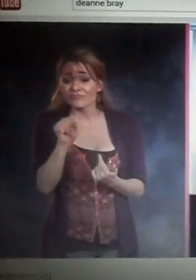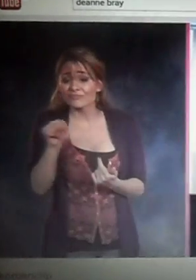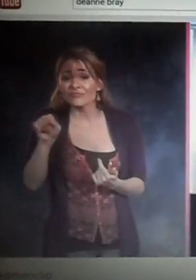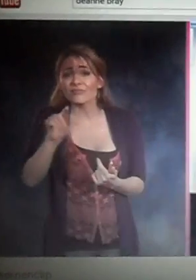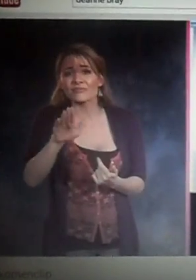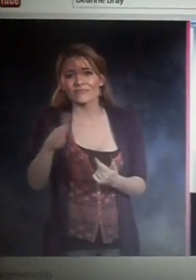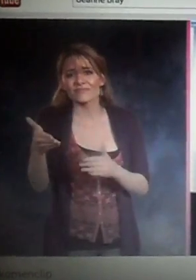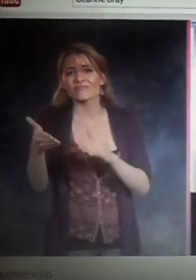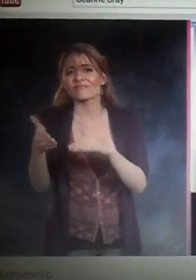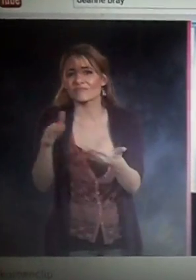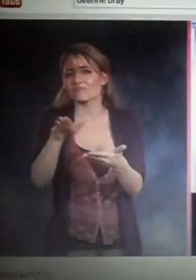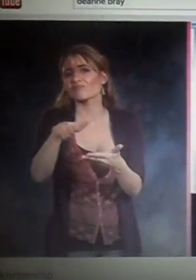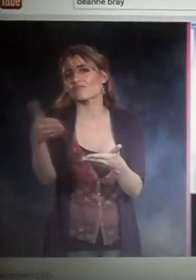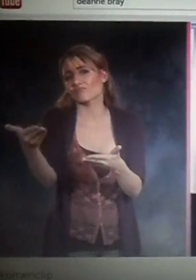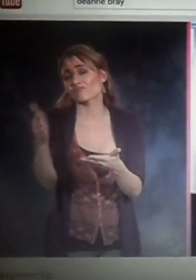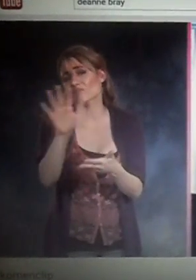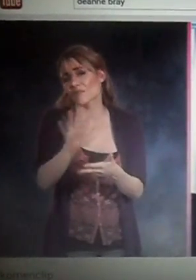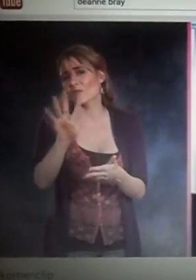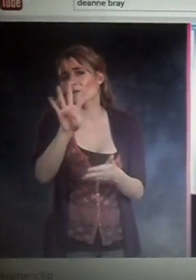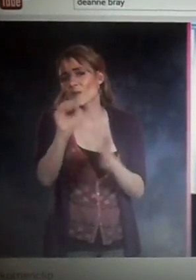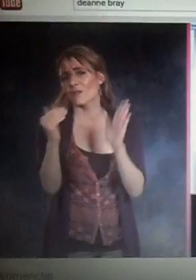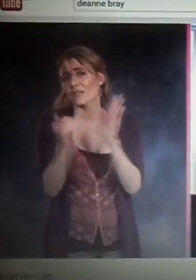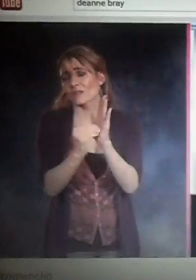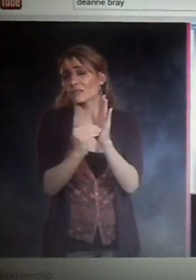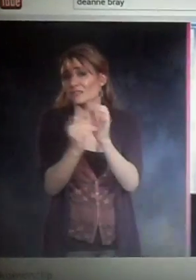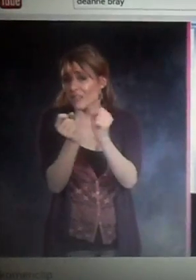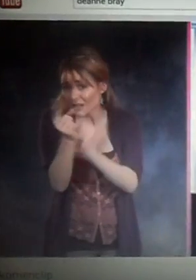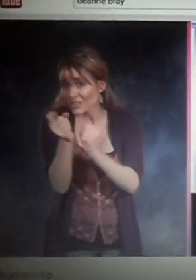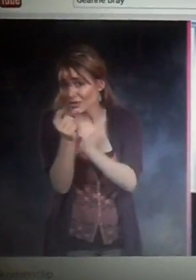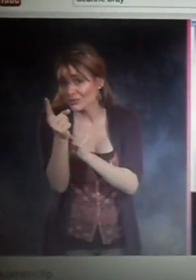and about 40,000 die of the disease.